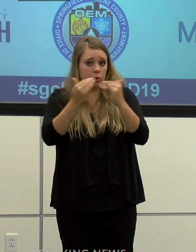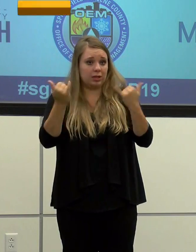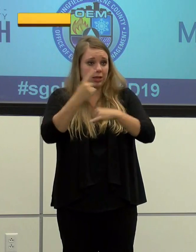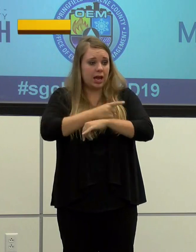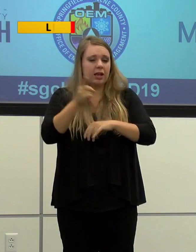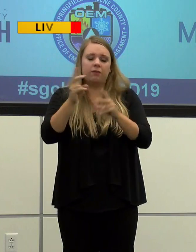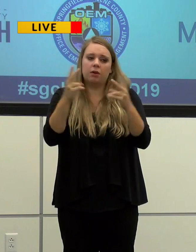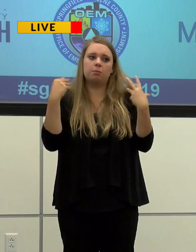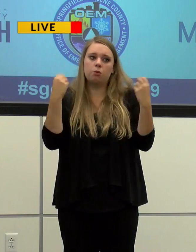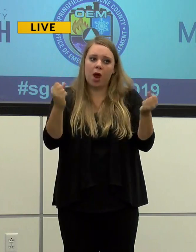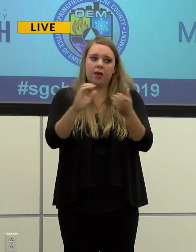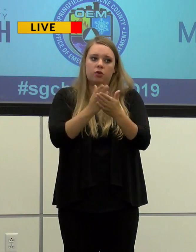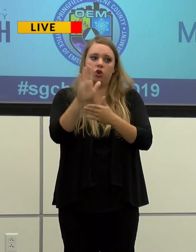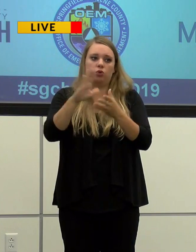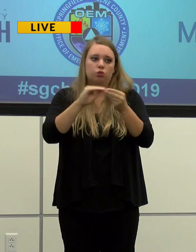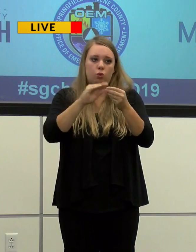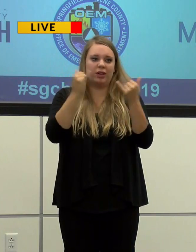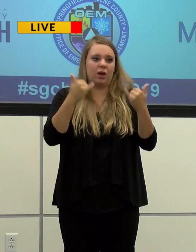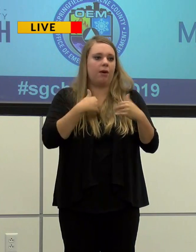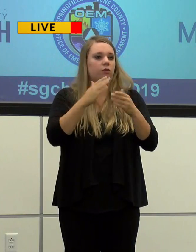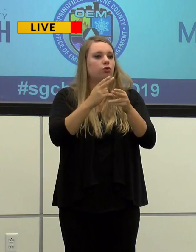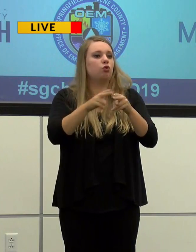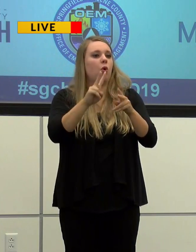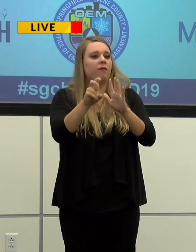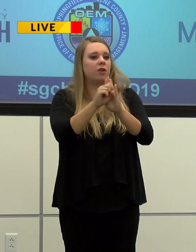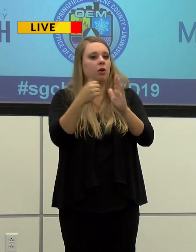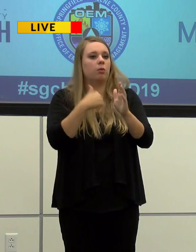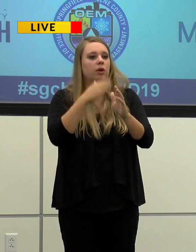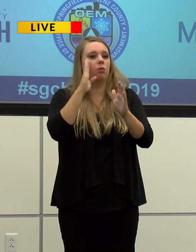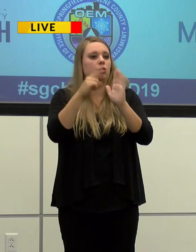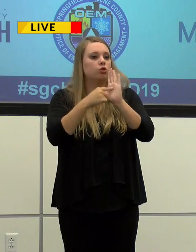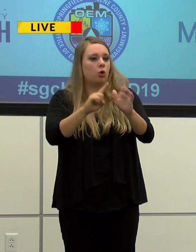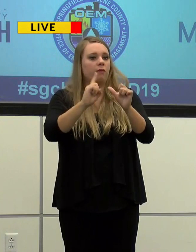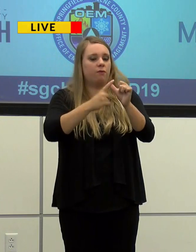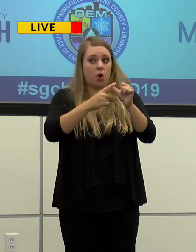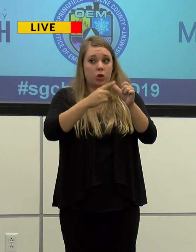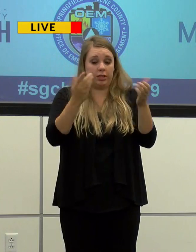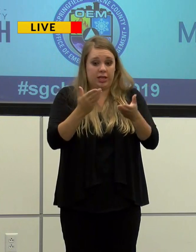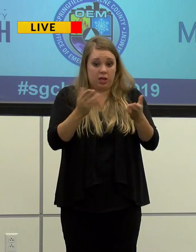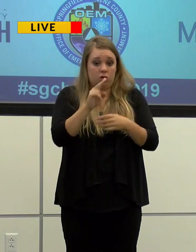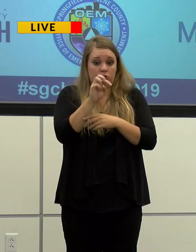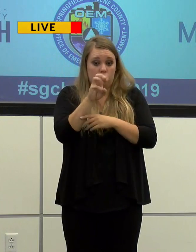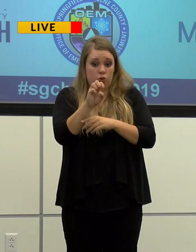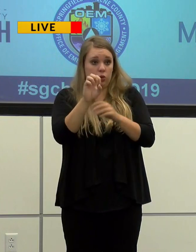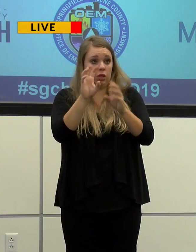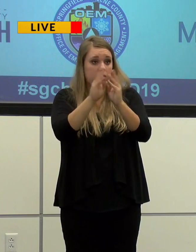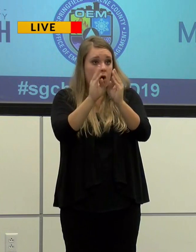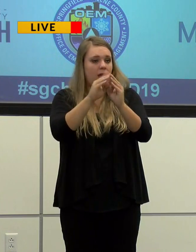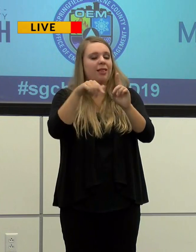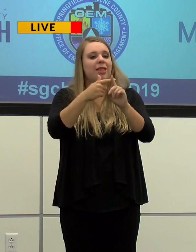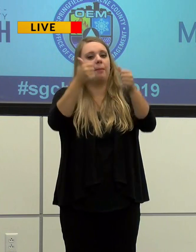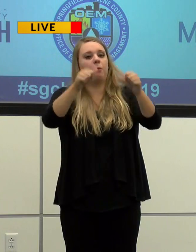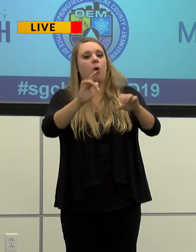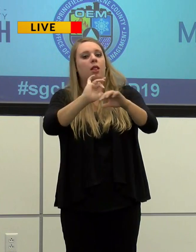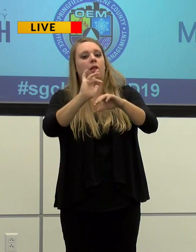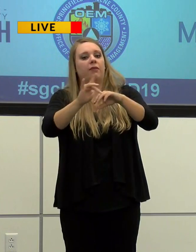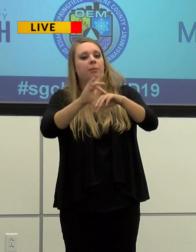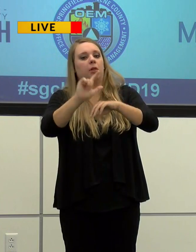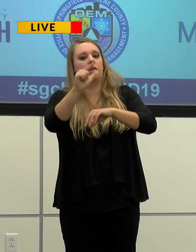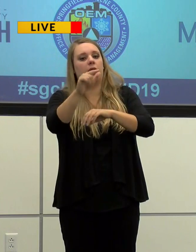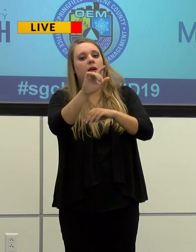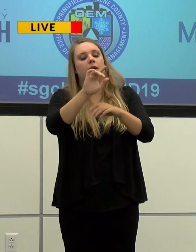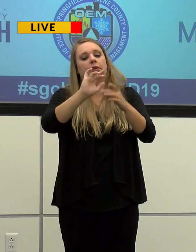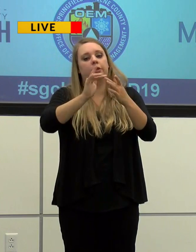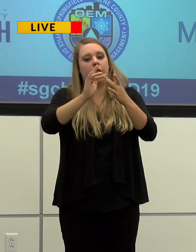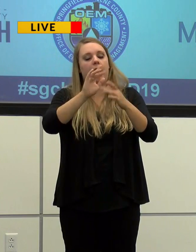He's very brave in doing so, but we have a short video that we will play first in this news conference and then it will be available on our social media sites